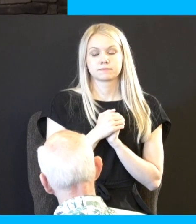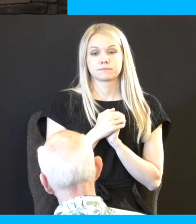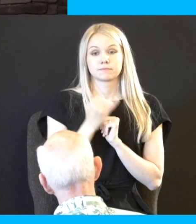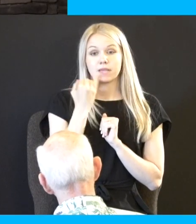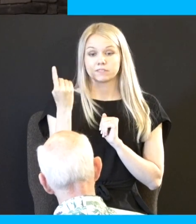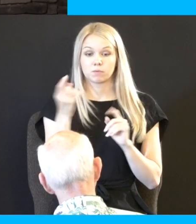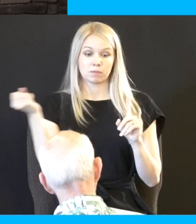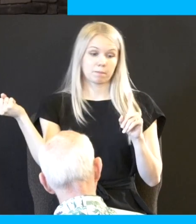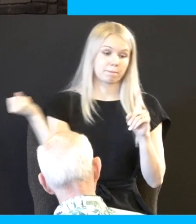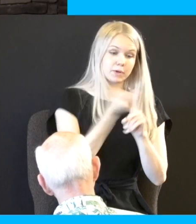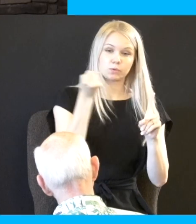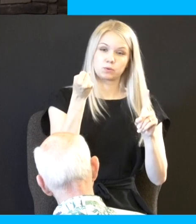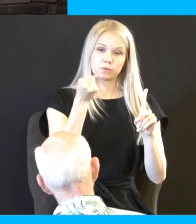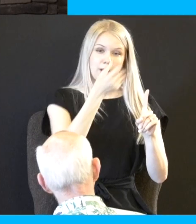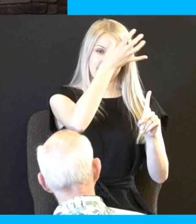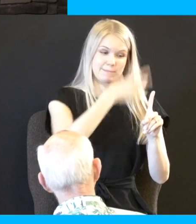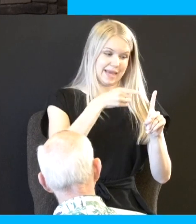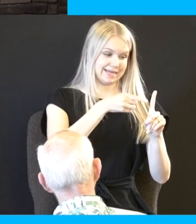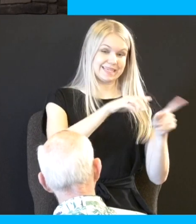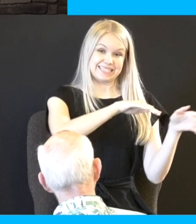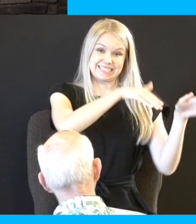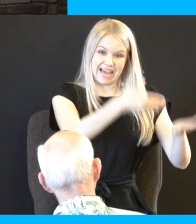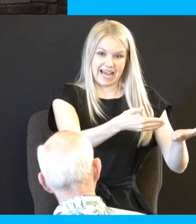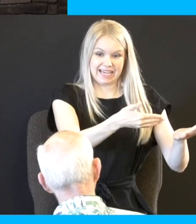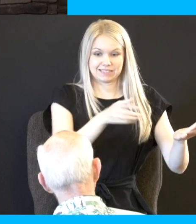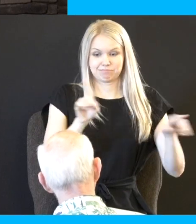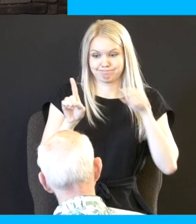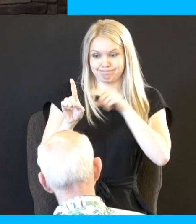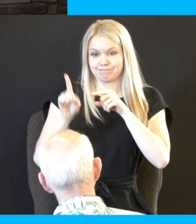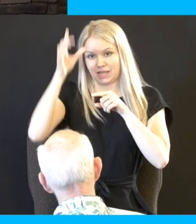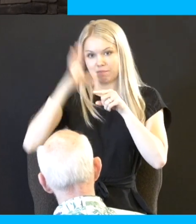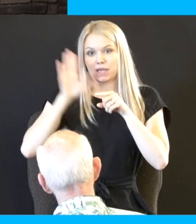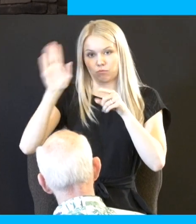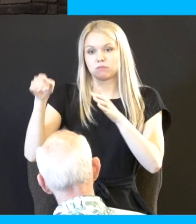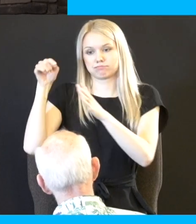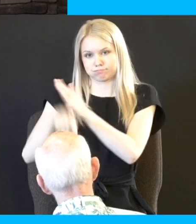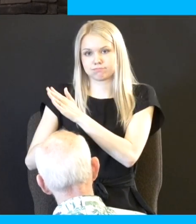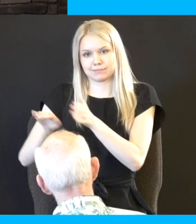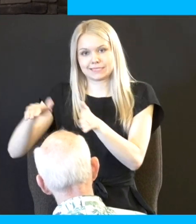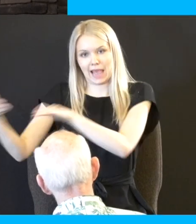he die Muth shall surely be put to death Muth Muth So in other words here premeditated